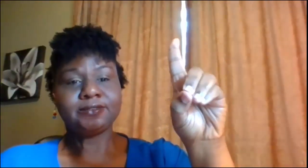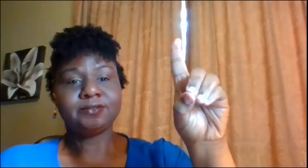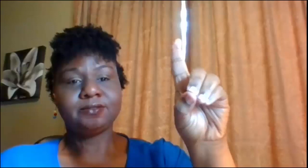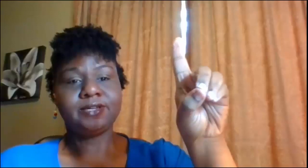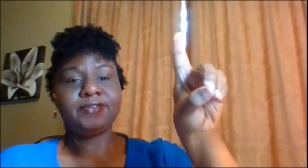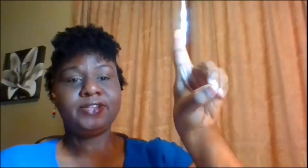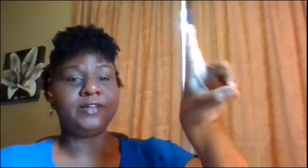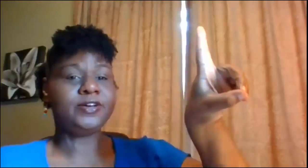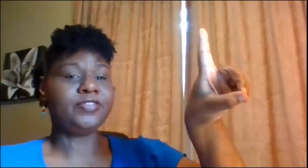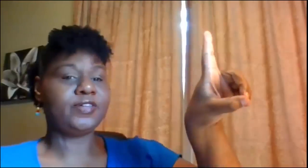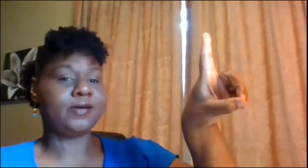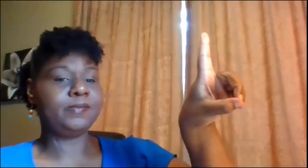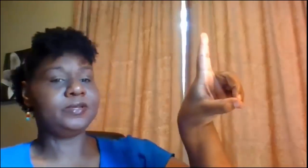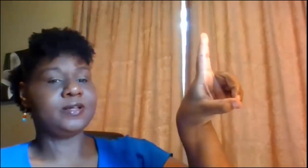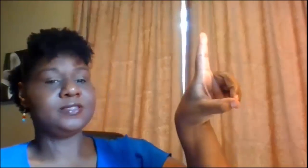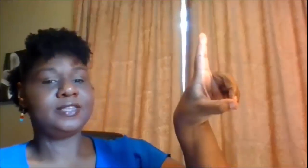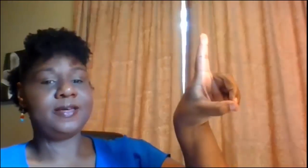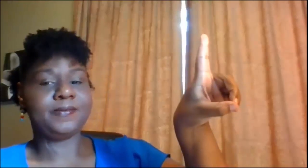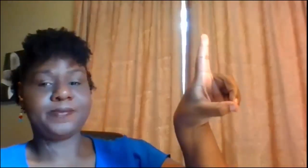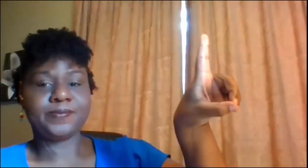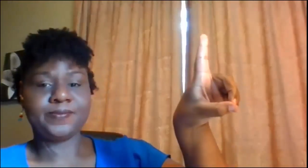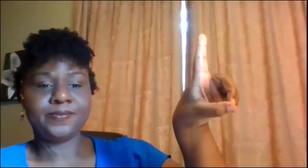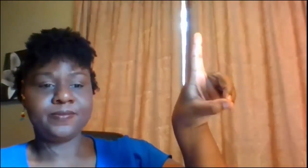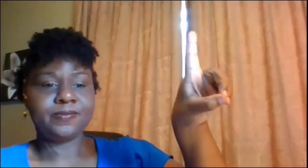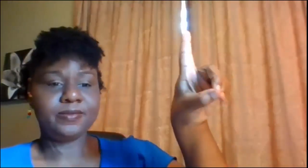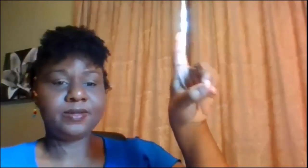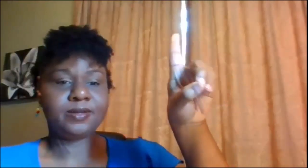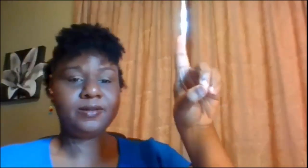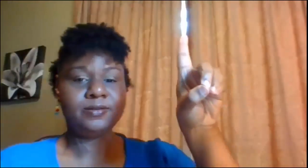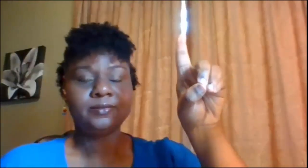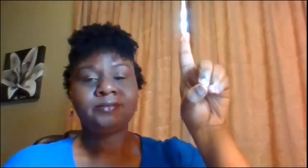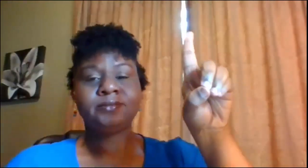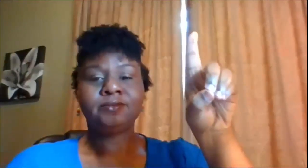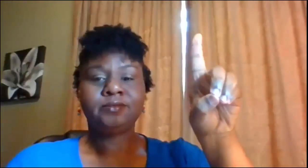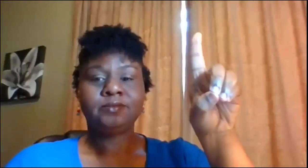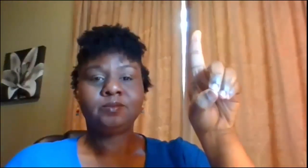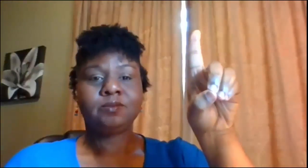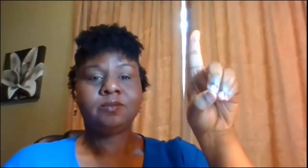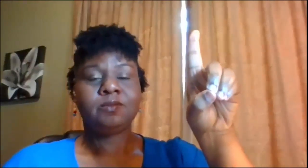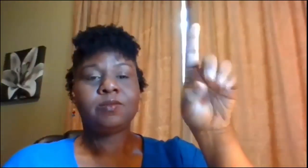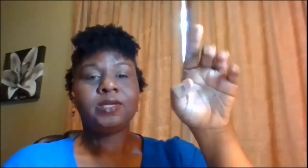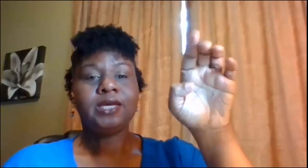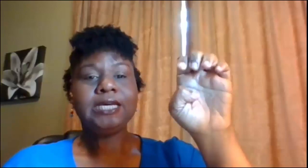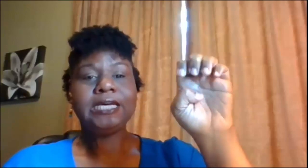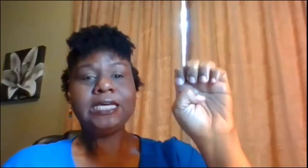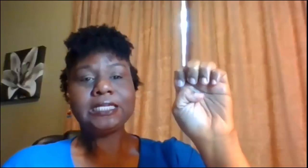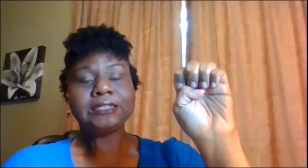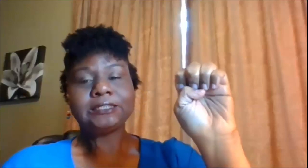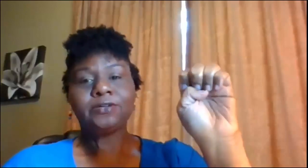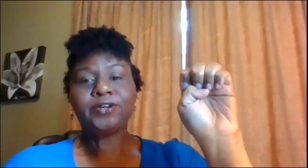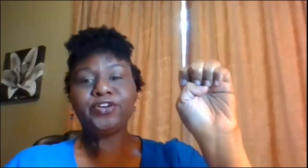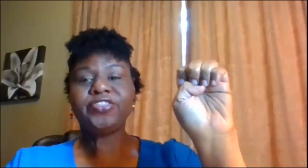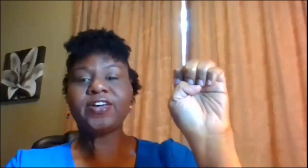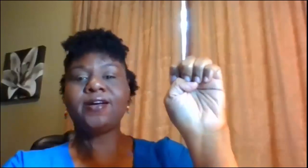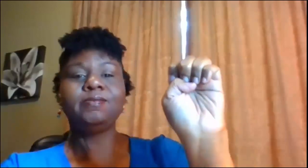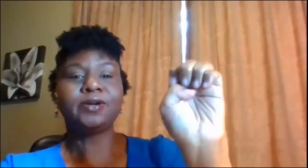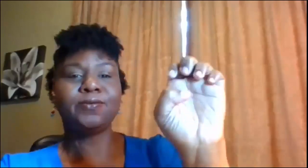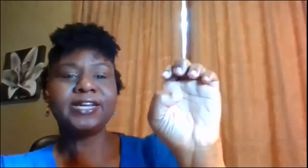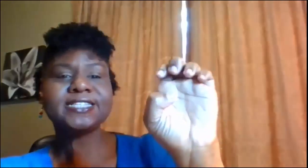D everything on your thumb y'all see that good E on your thumb we don't want any